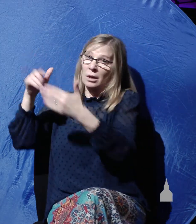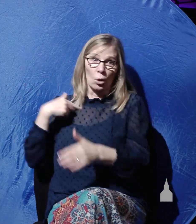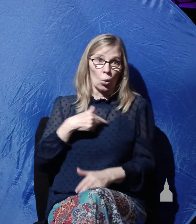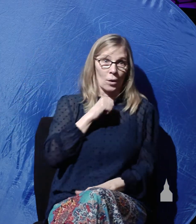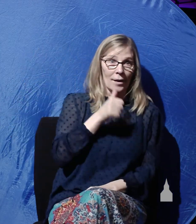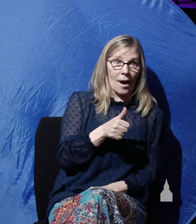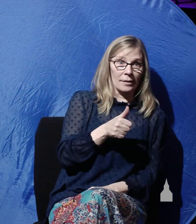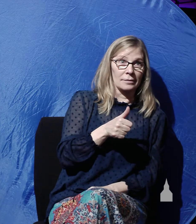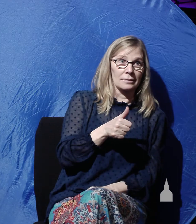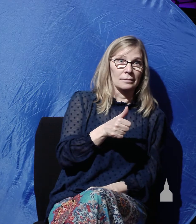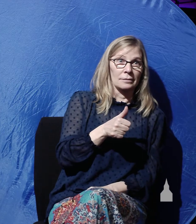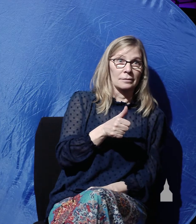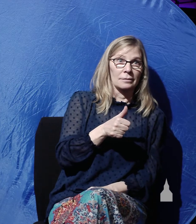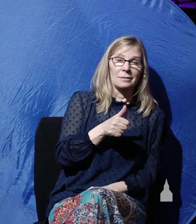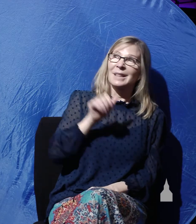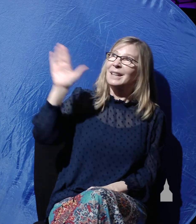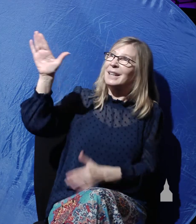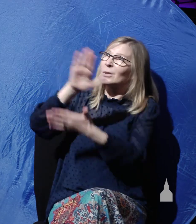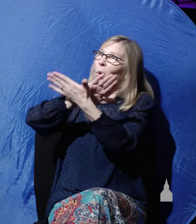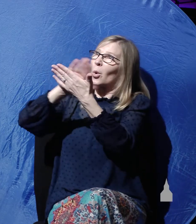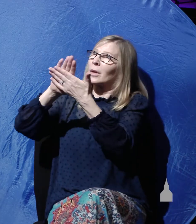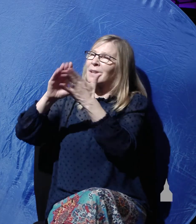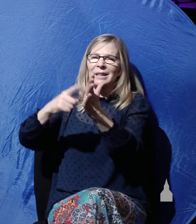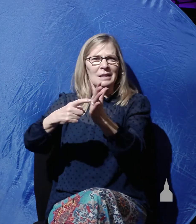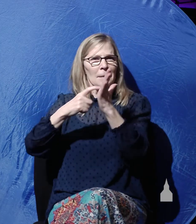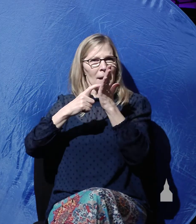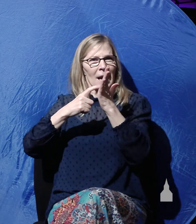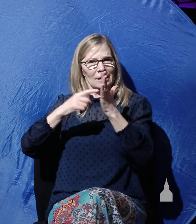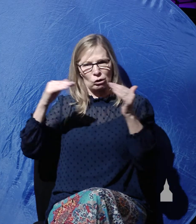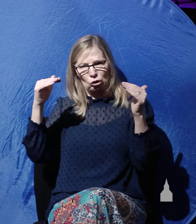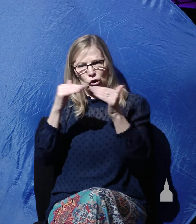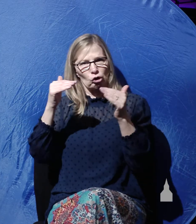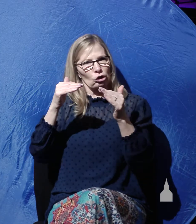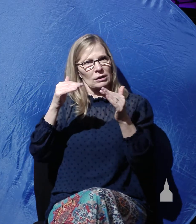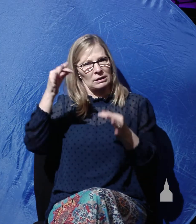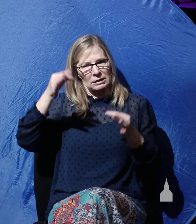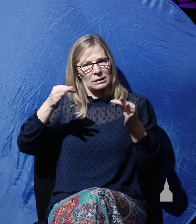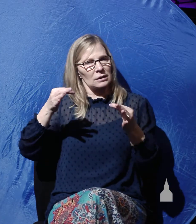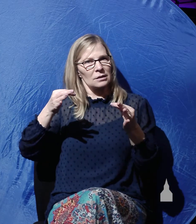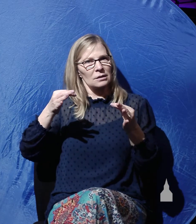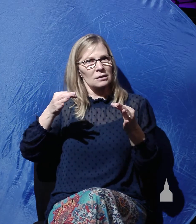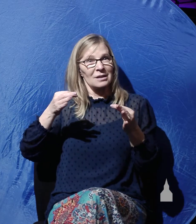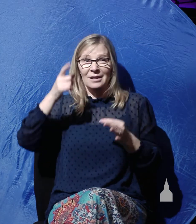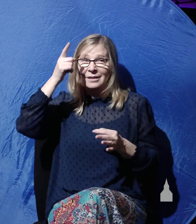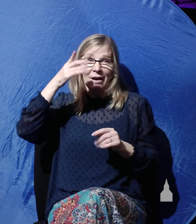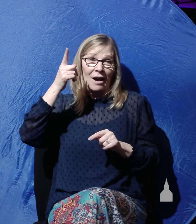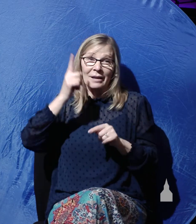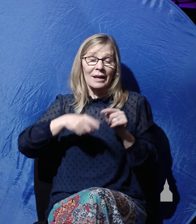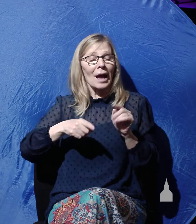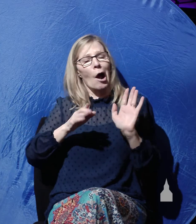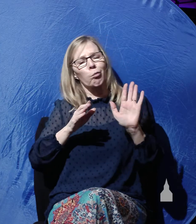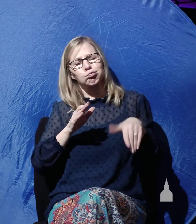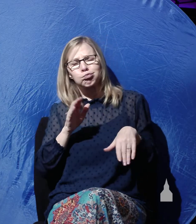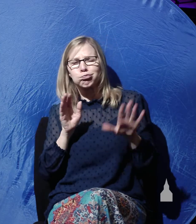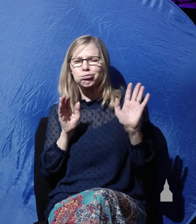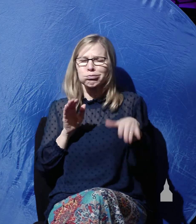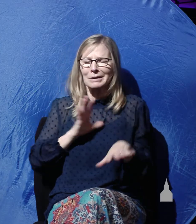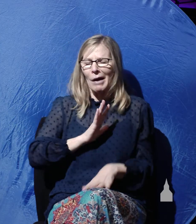But his holiness demands justice. God can't let us get away with sin. He won't let us get away with sin. His holiness demands